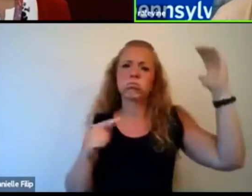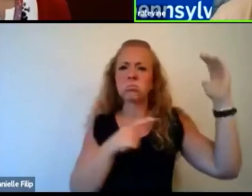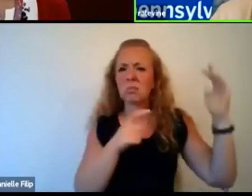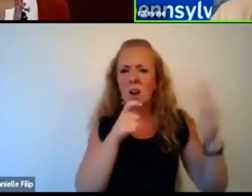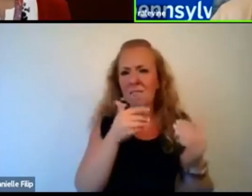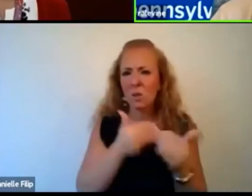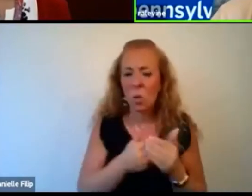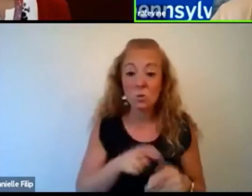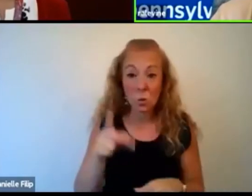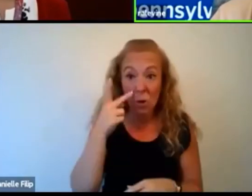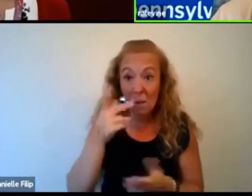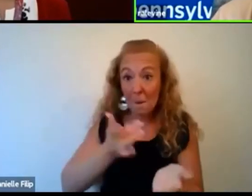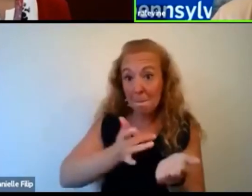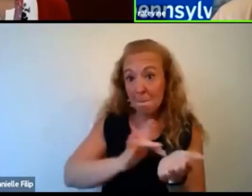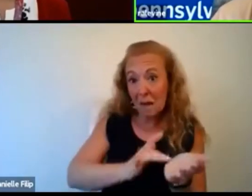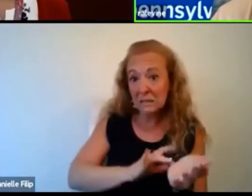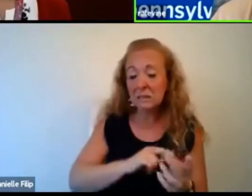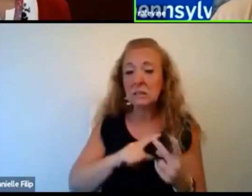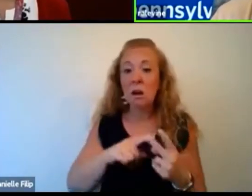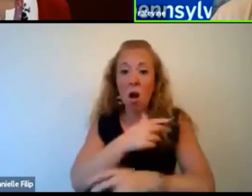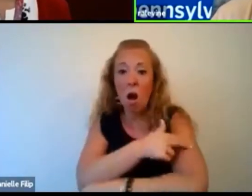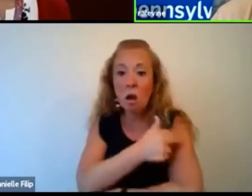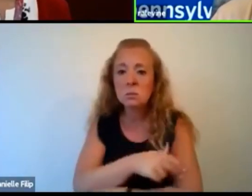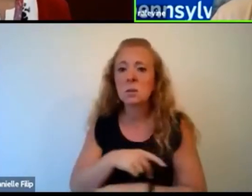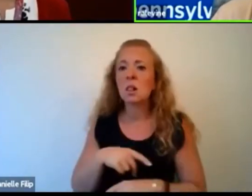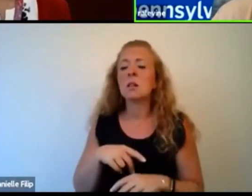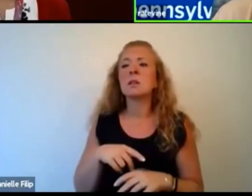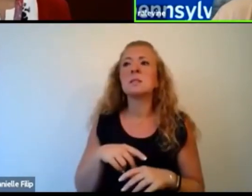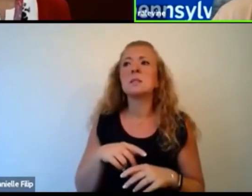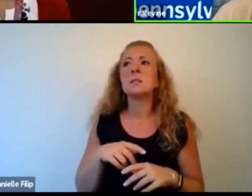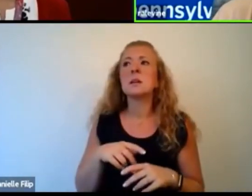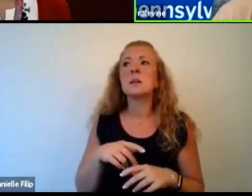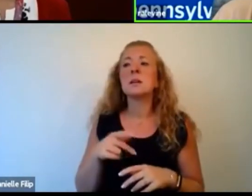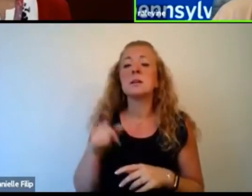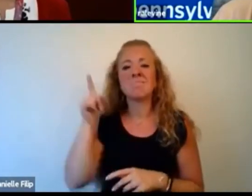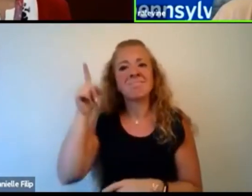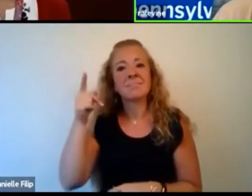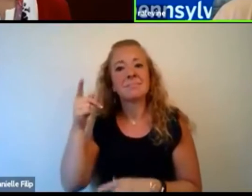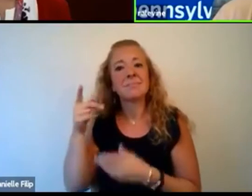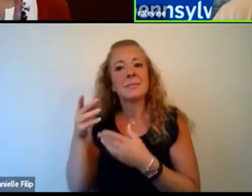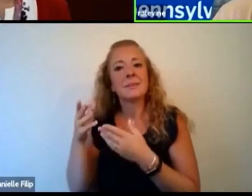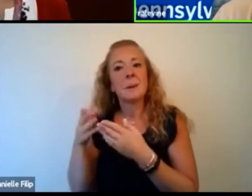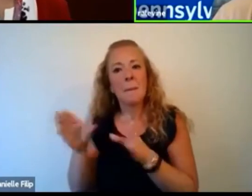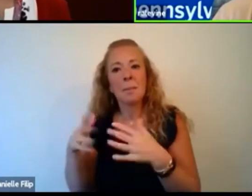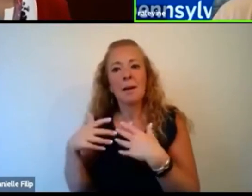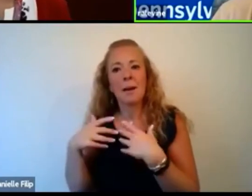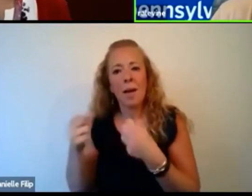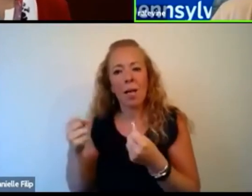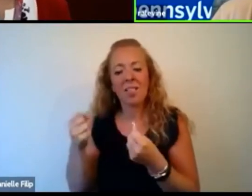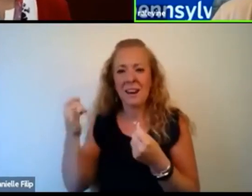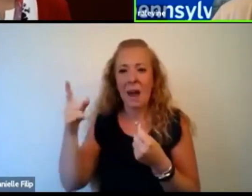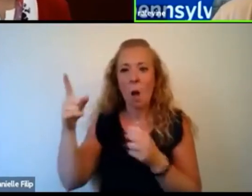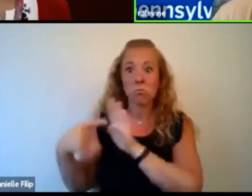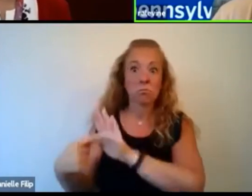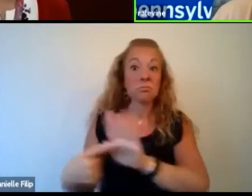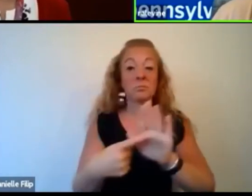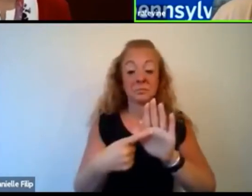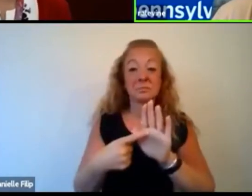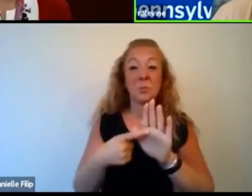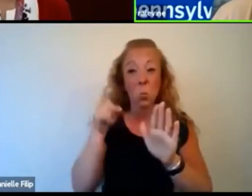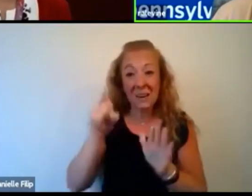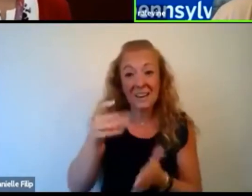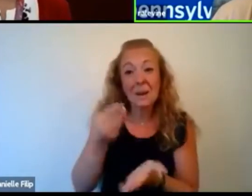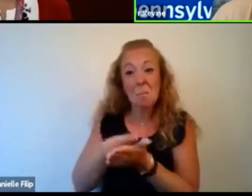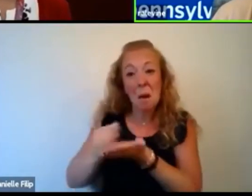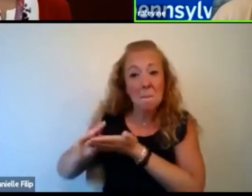medicine and hospitals and things like that, you know, I think that public health is, is highlighted this. And so we're going to need more funding